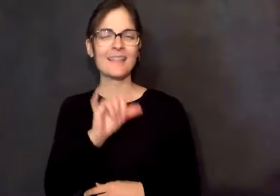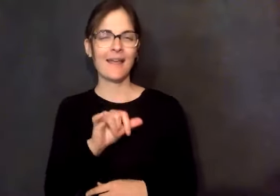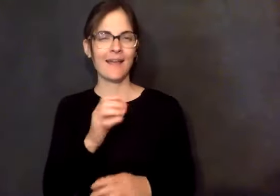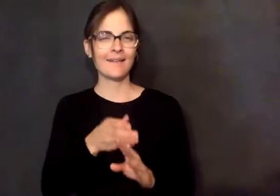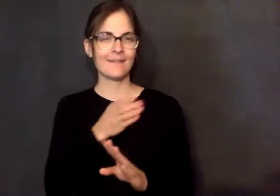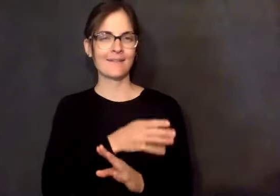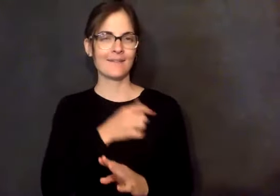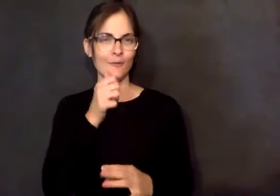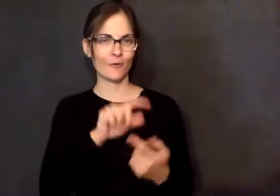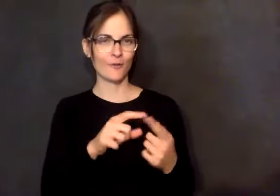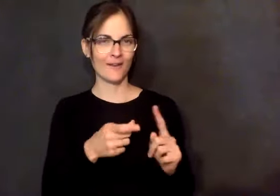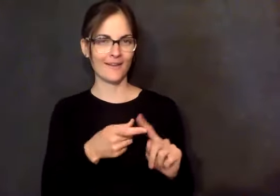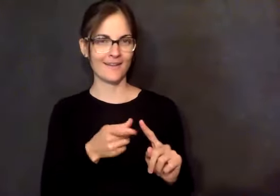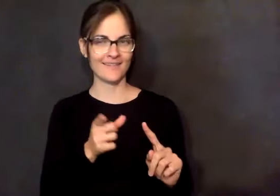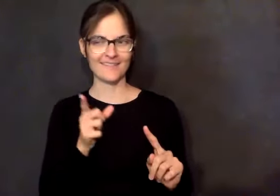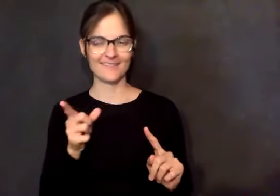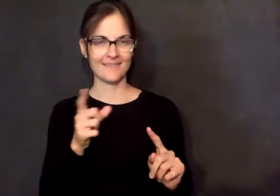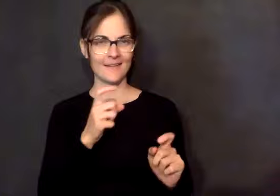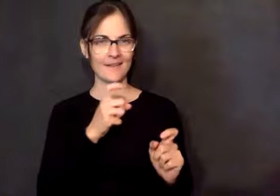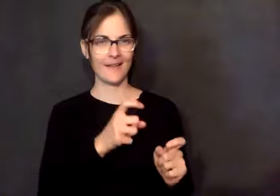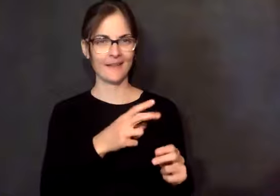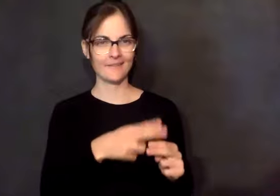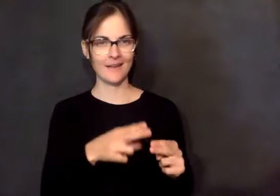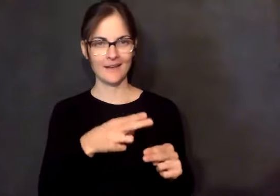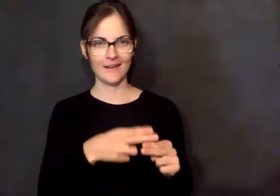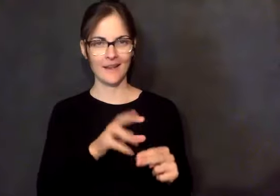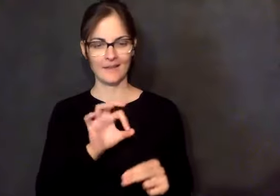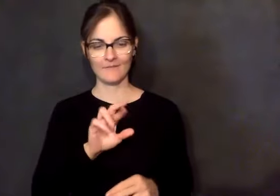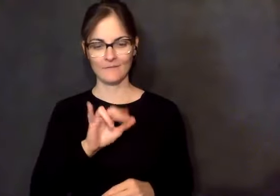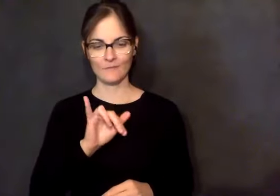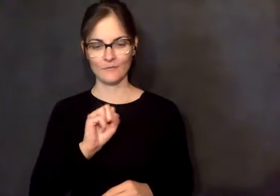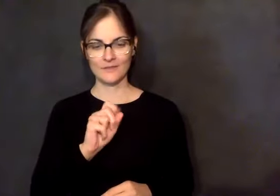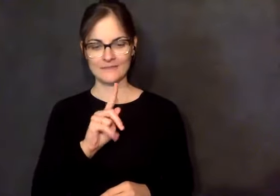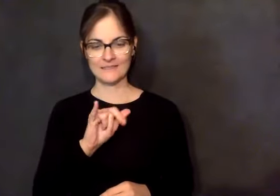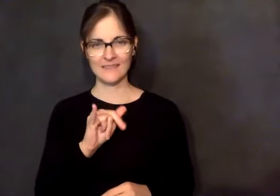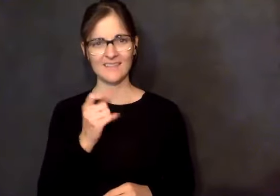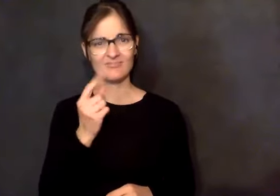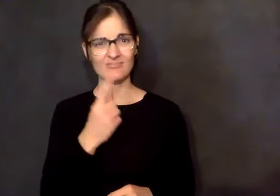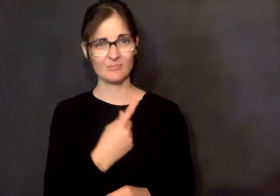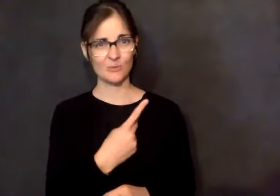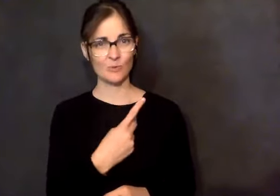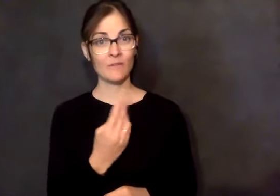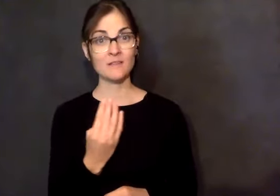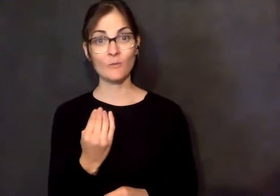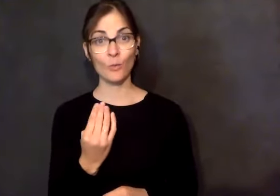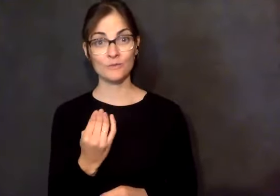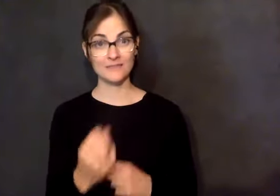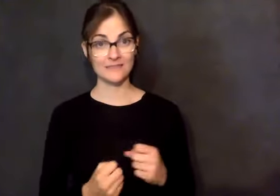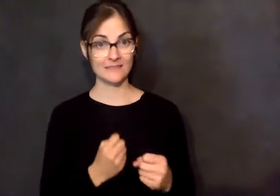so I took that – I took all that time off and I came to really respect. And now I have wonderful friendships